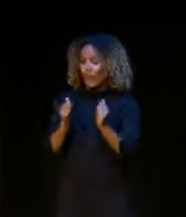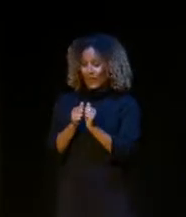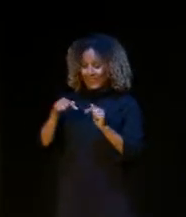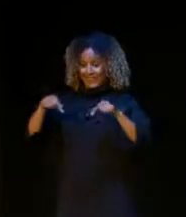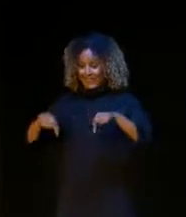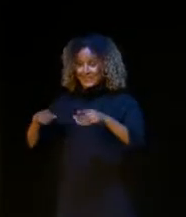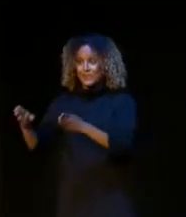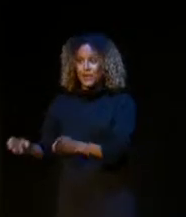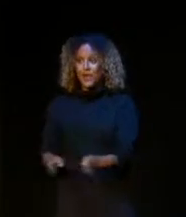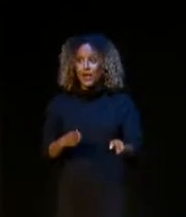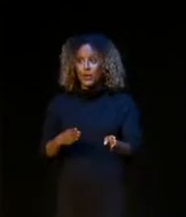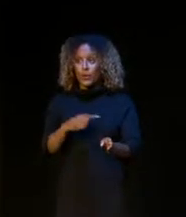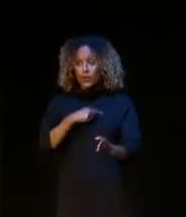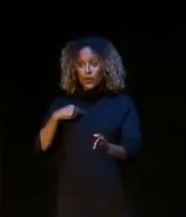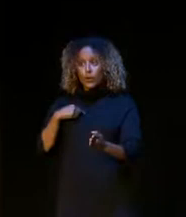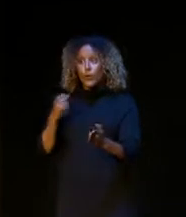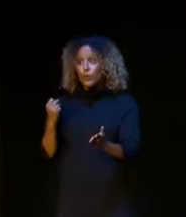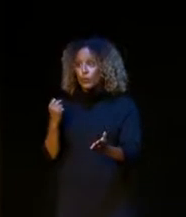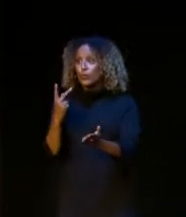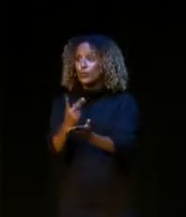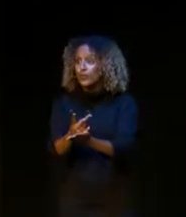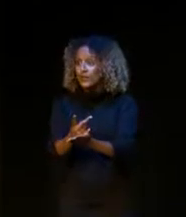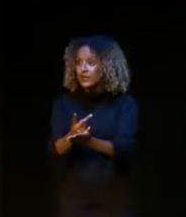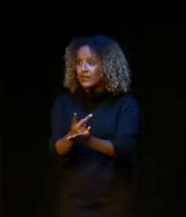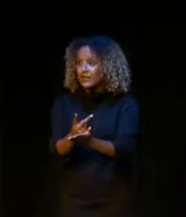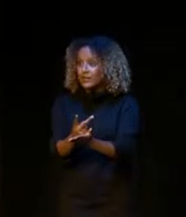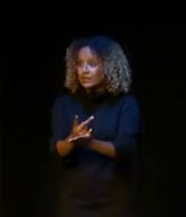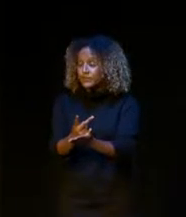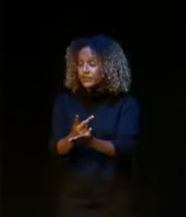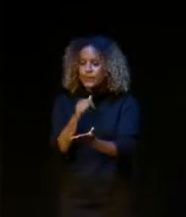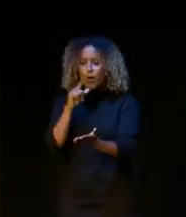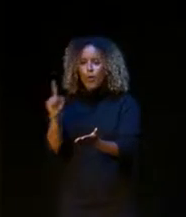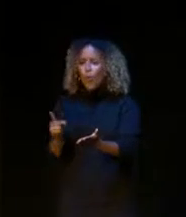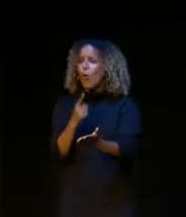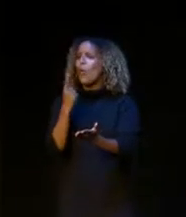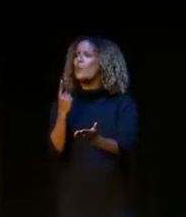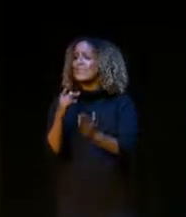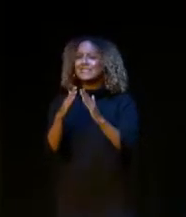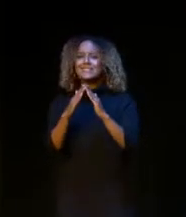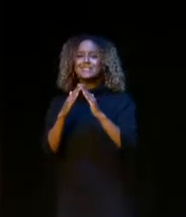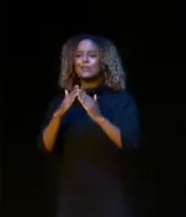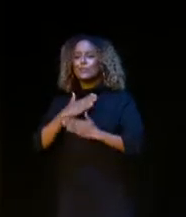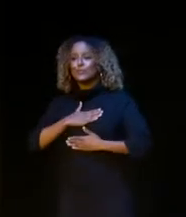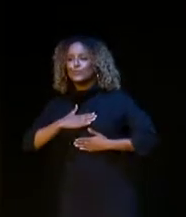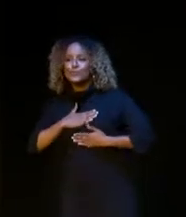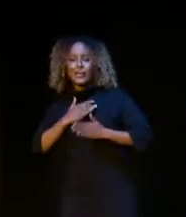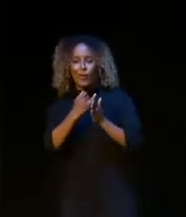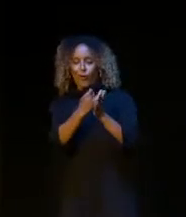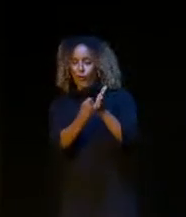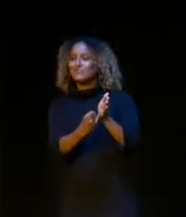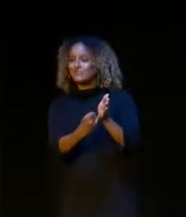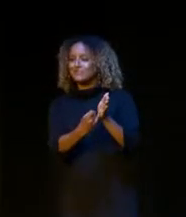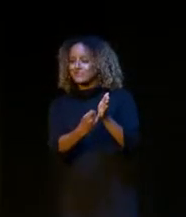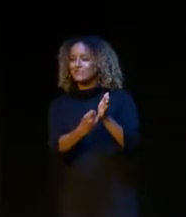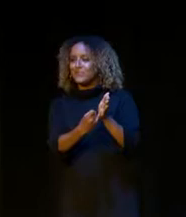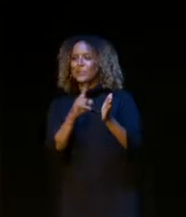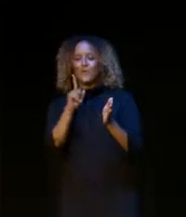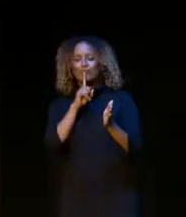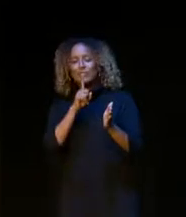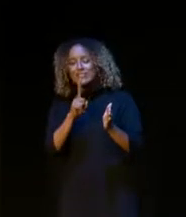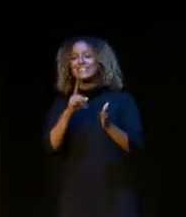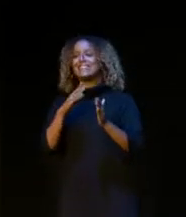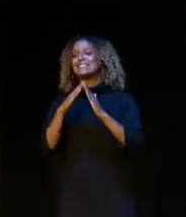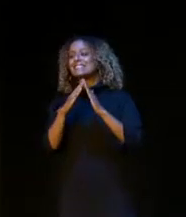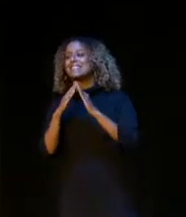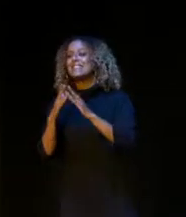plan, we are proving that D.C. is not only a city that appreciates art, but also a city